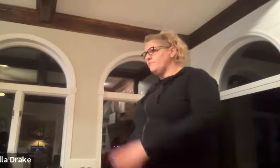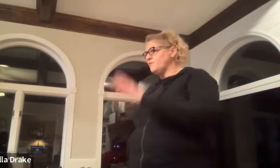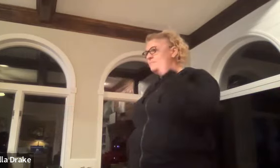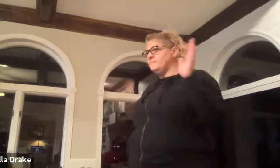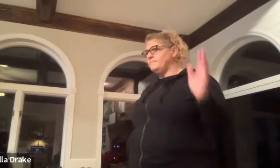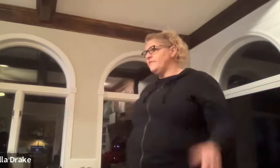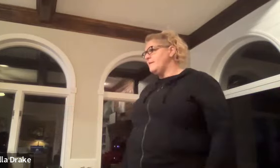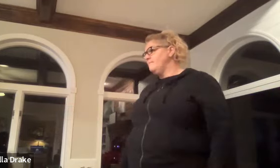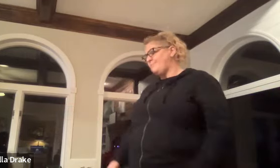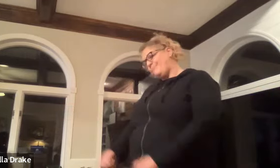for